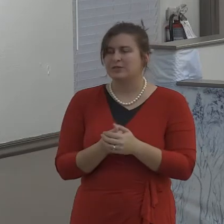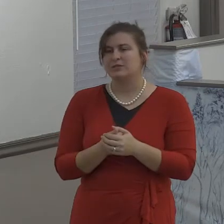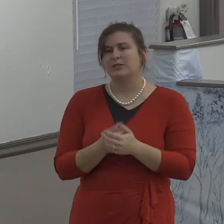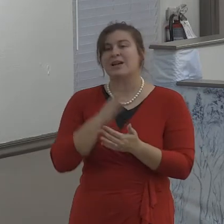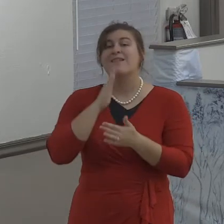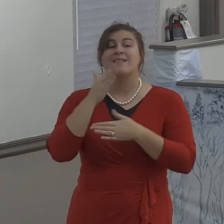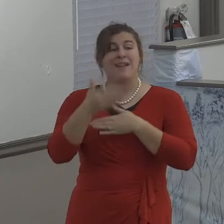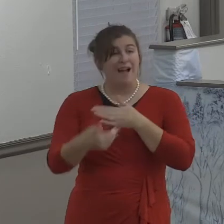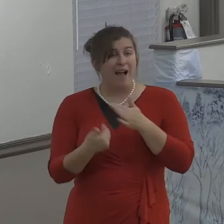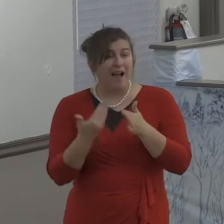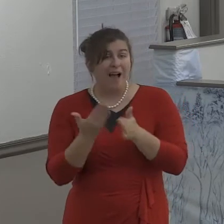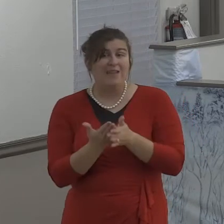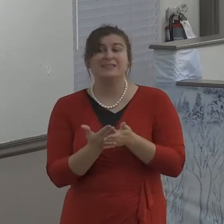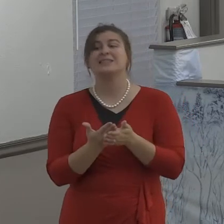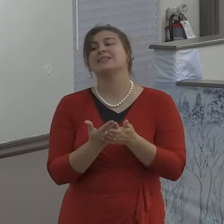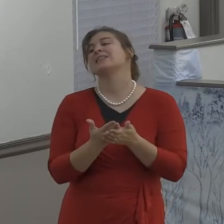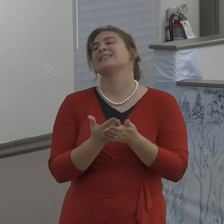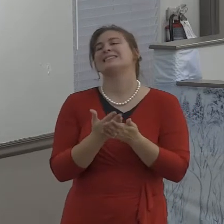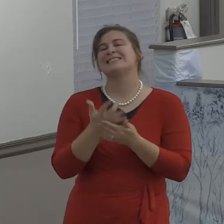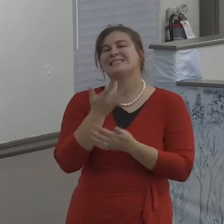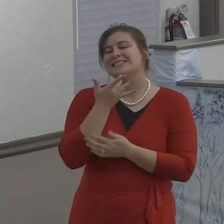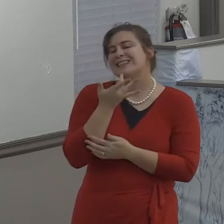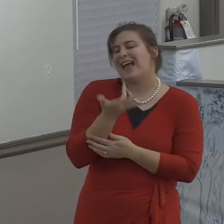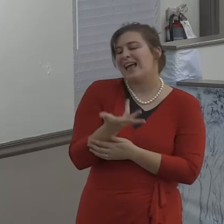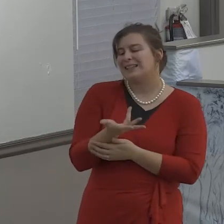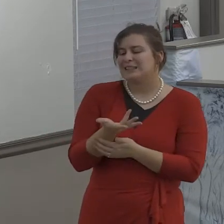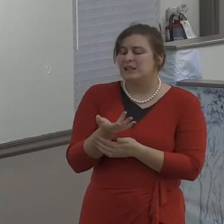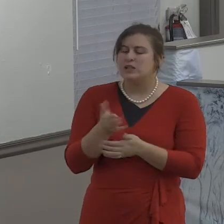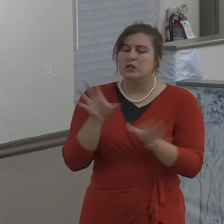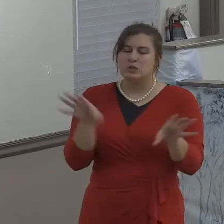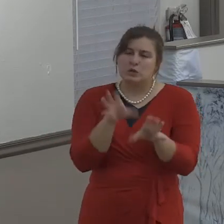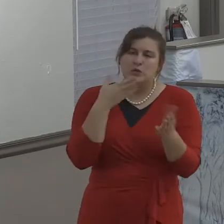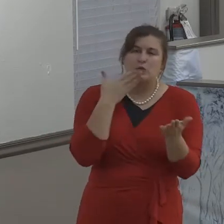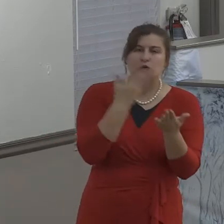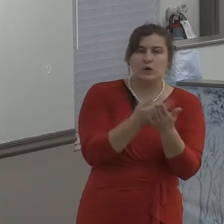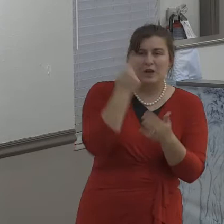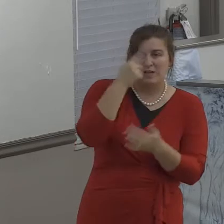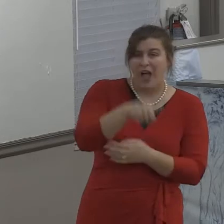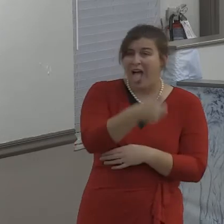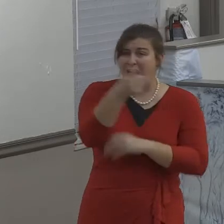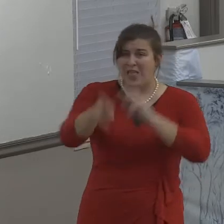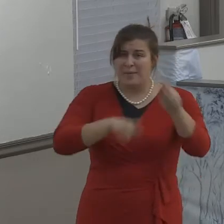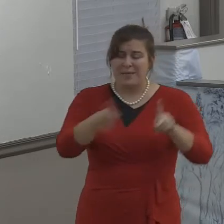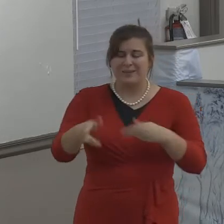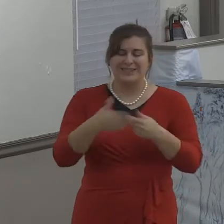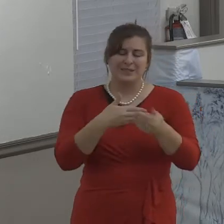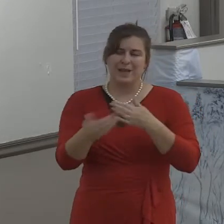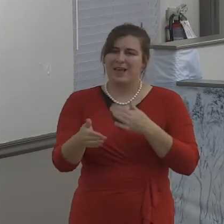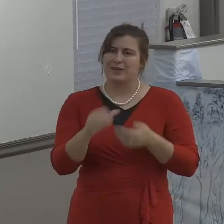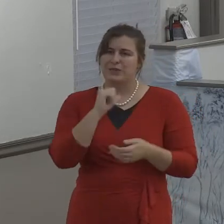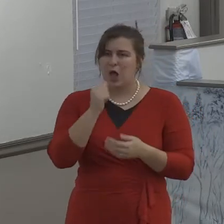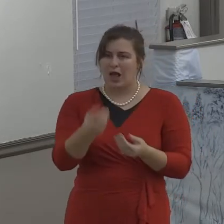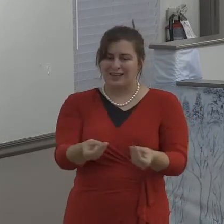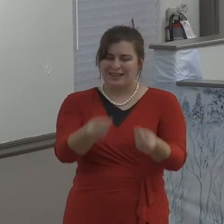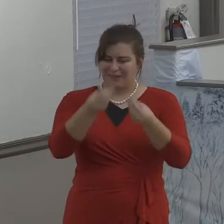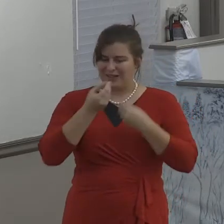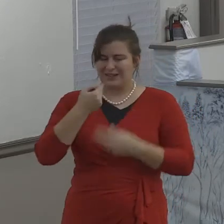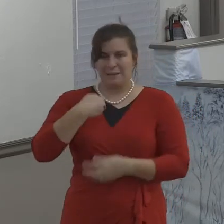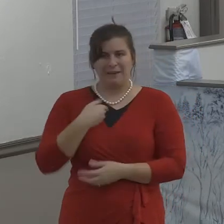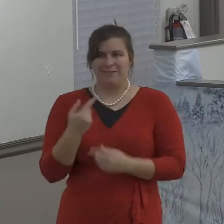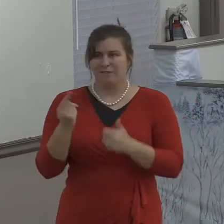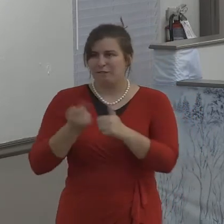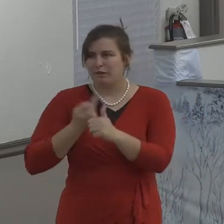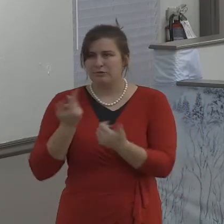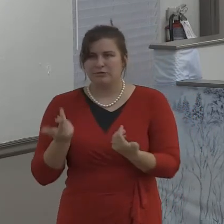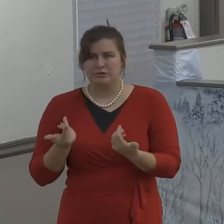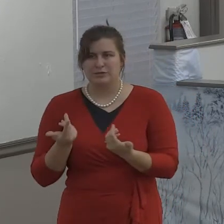You sure aren't like Christ. If you only do good for those that do good to you, then